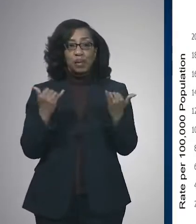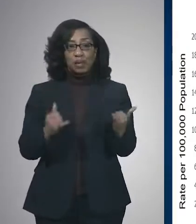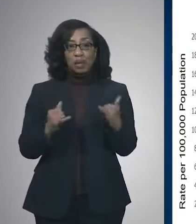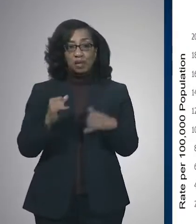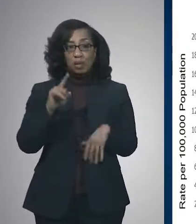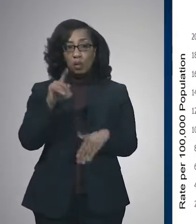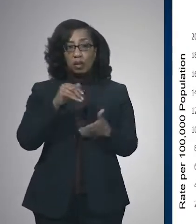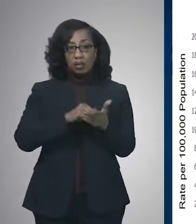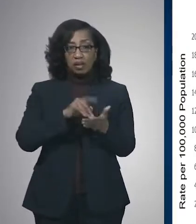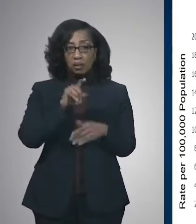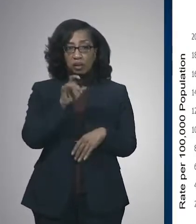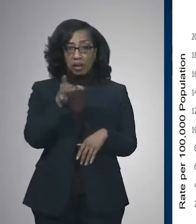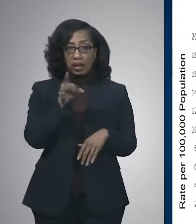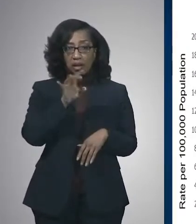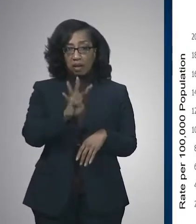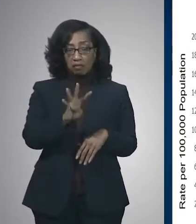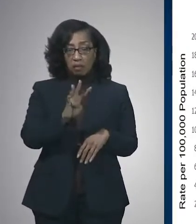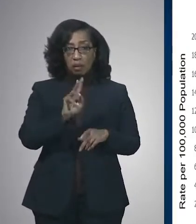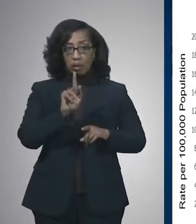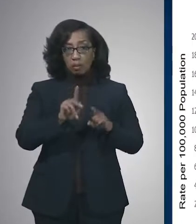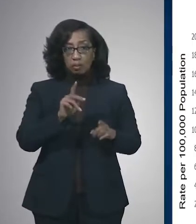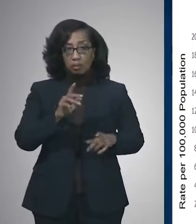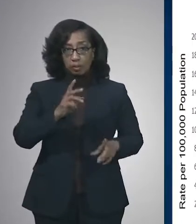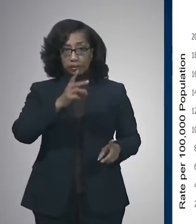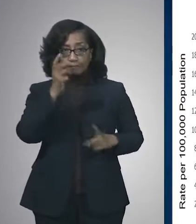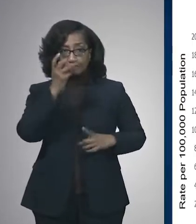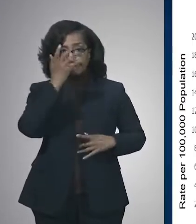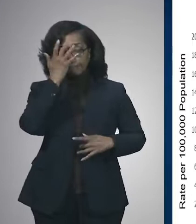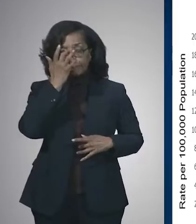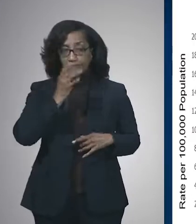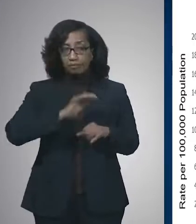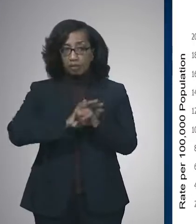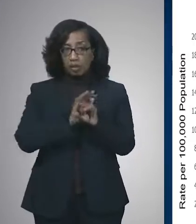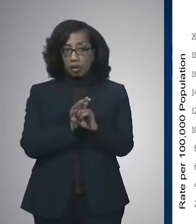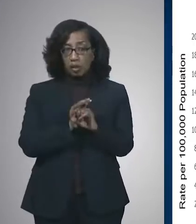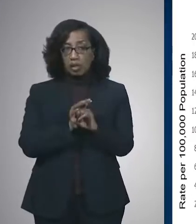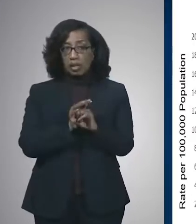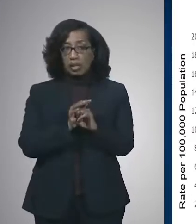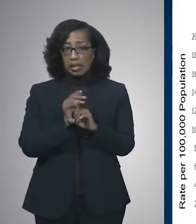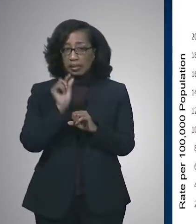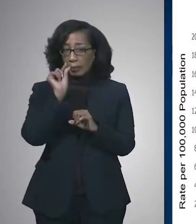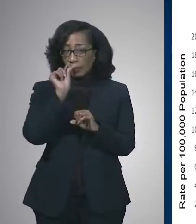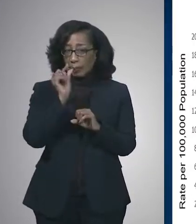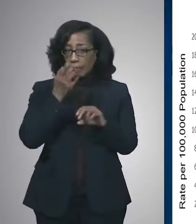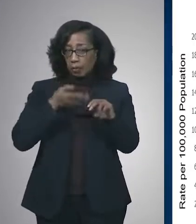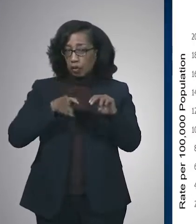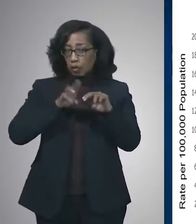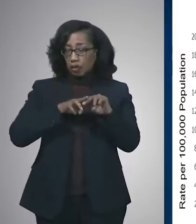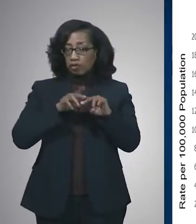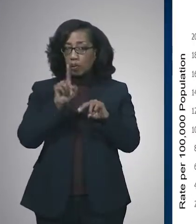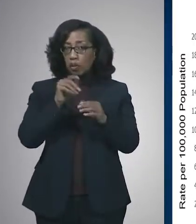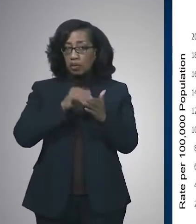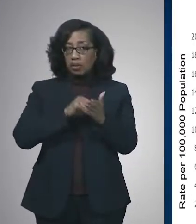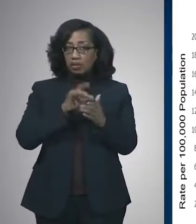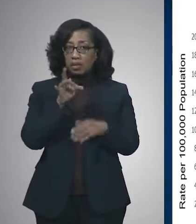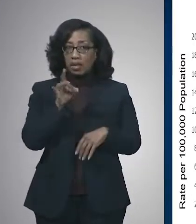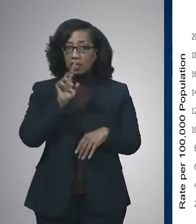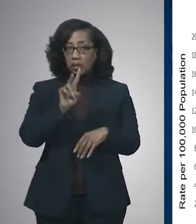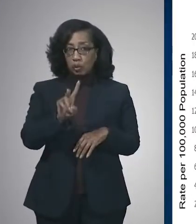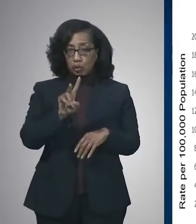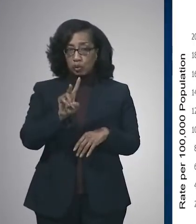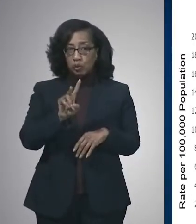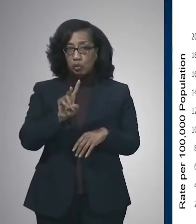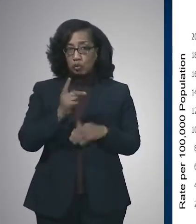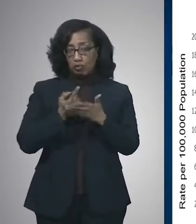,184 active cases in Shelby County, and that is only a slight increase from the 1,182 active